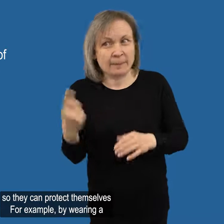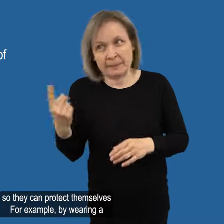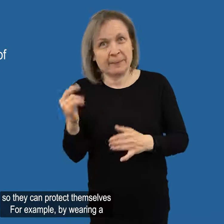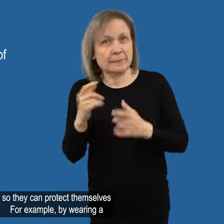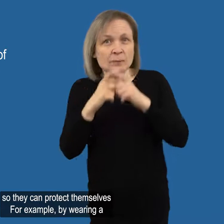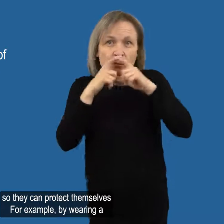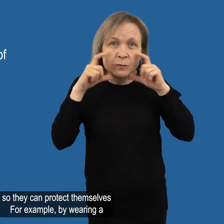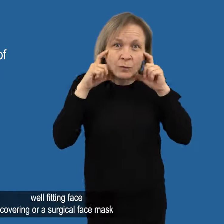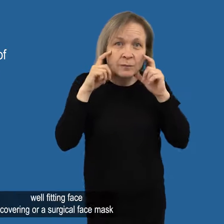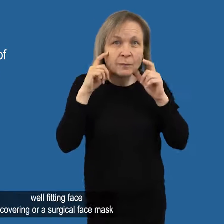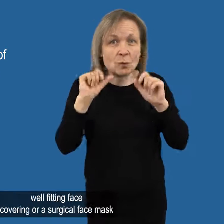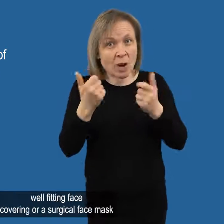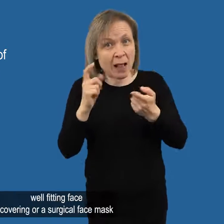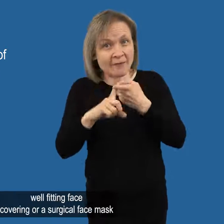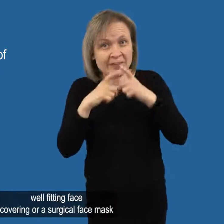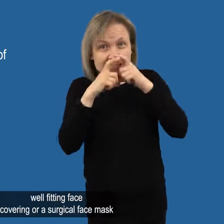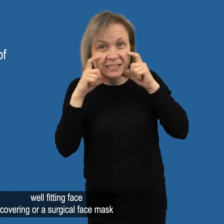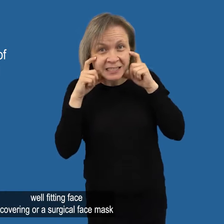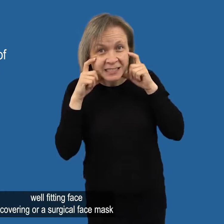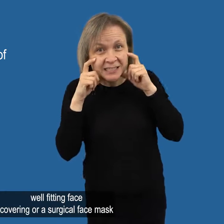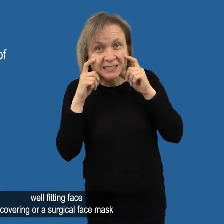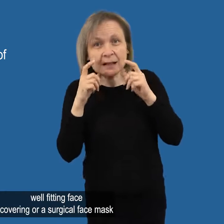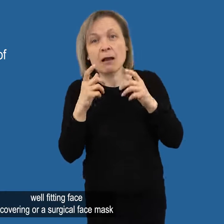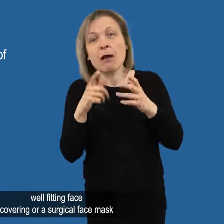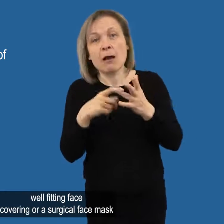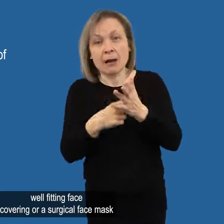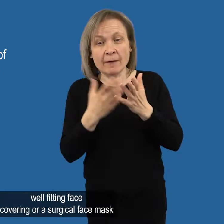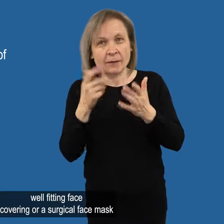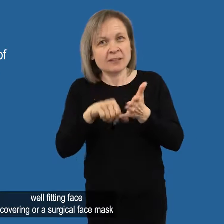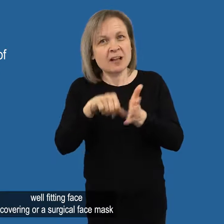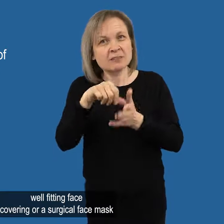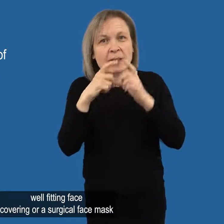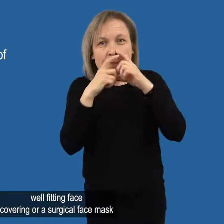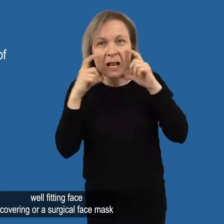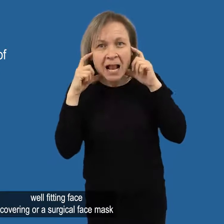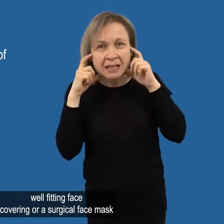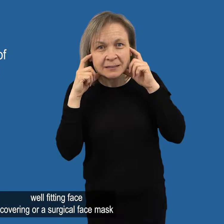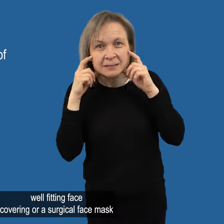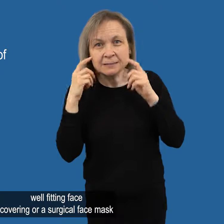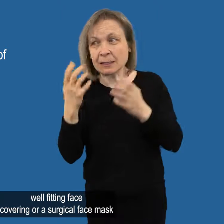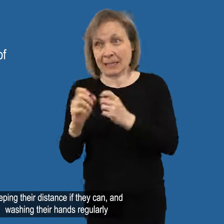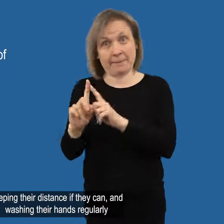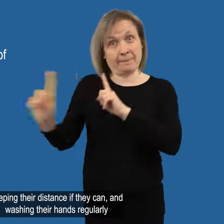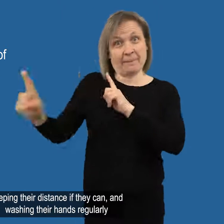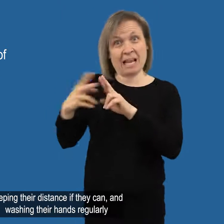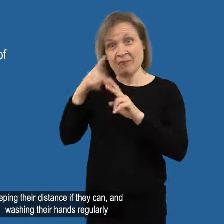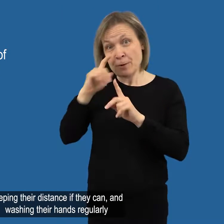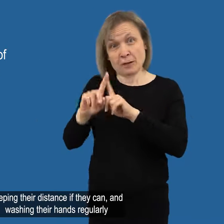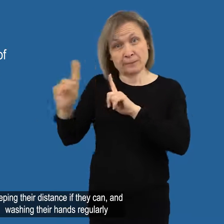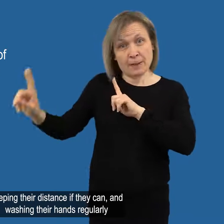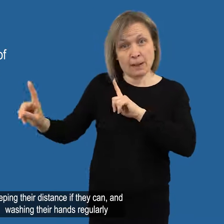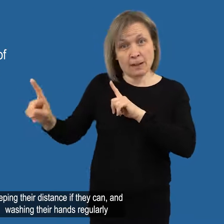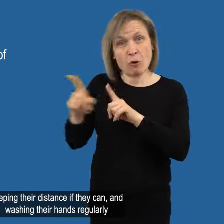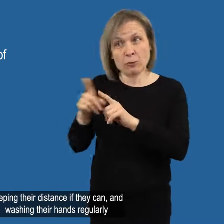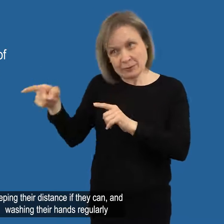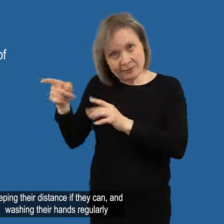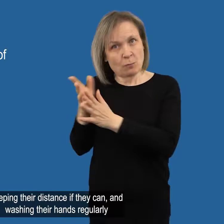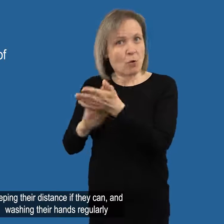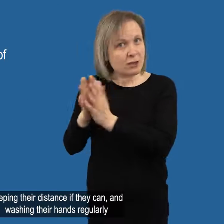-fitting face covering or a surgical face mask Keeping their distance if they can And washing their hands